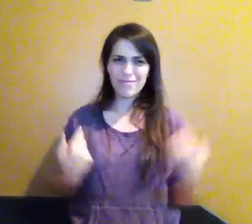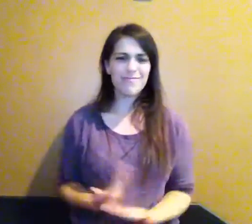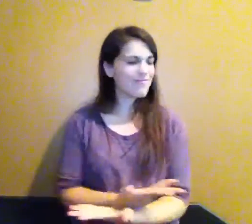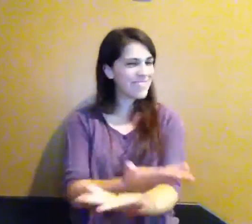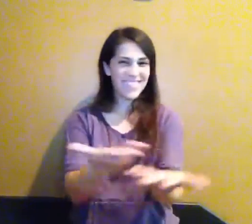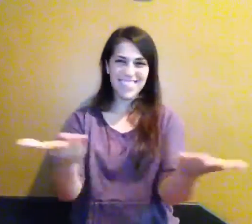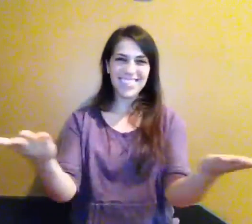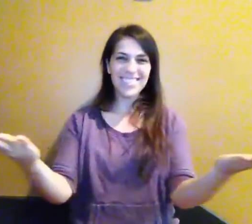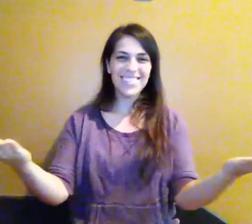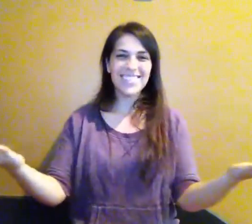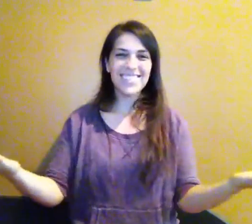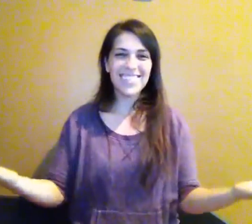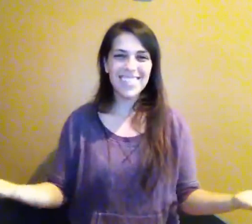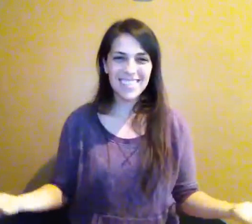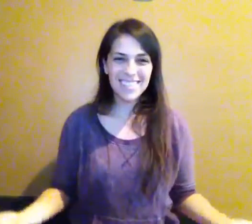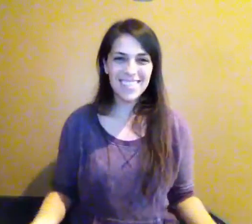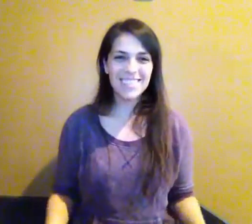in us